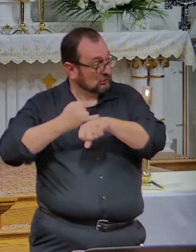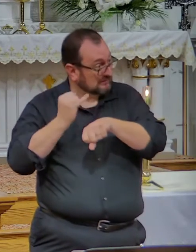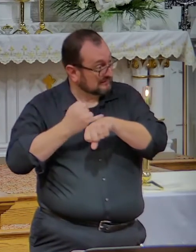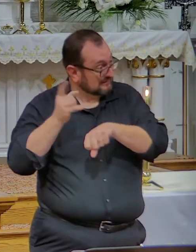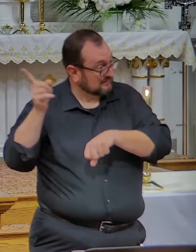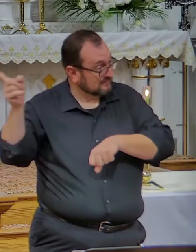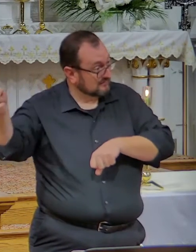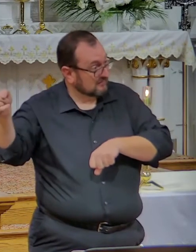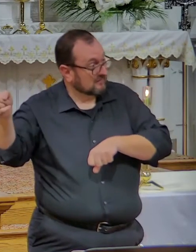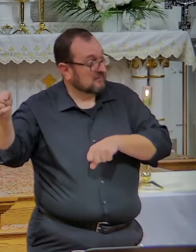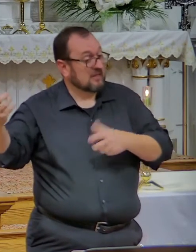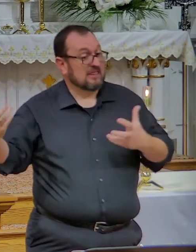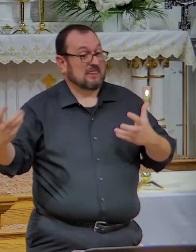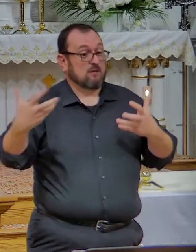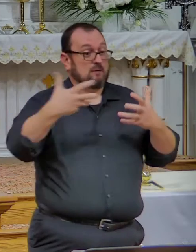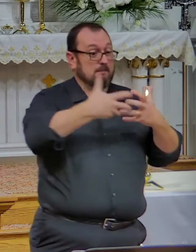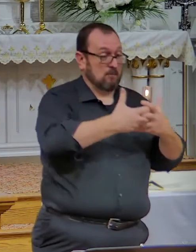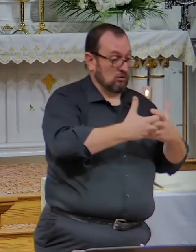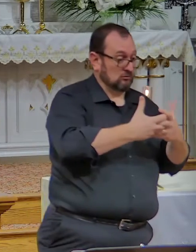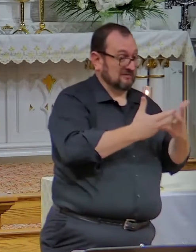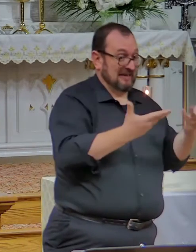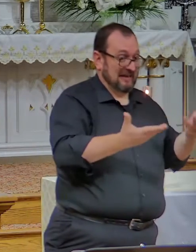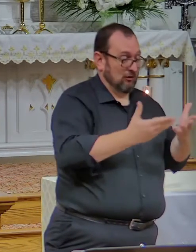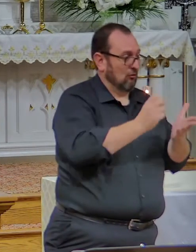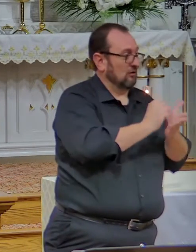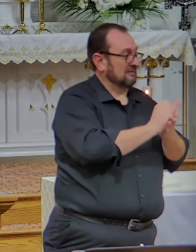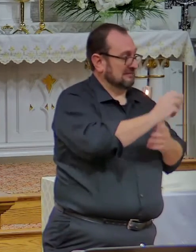then when we merged with St. Mary's.